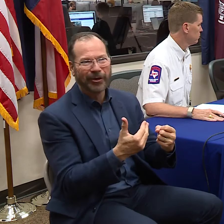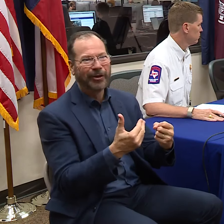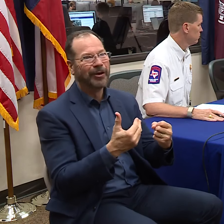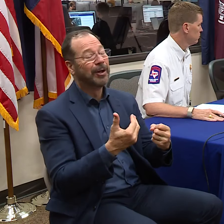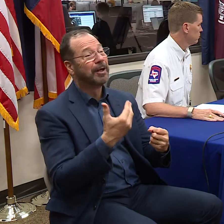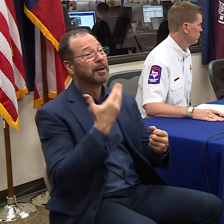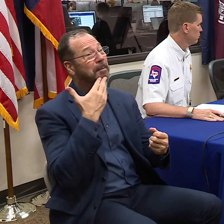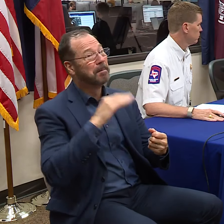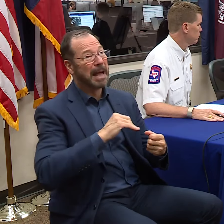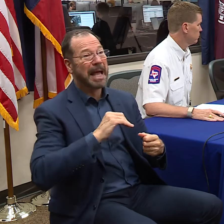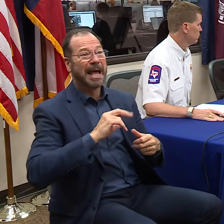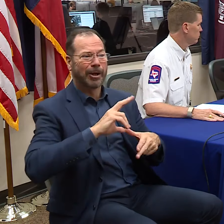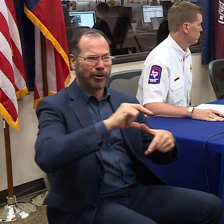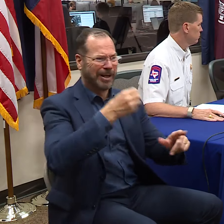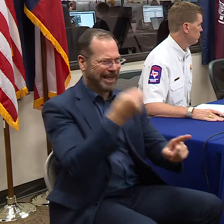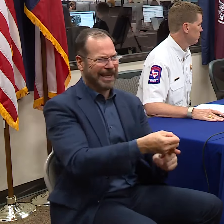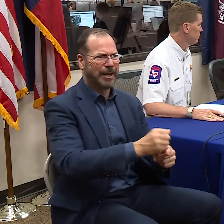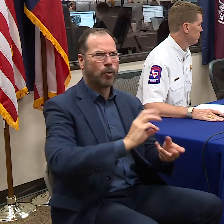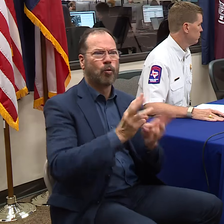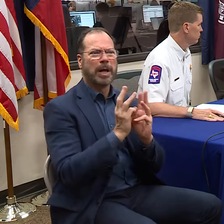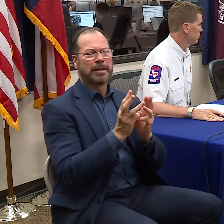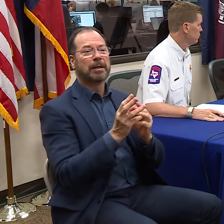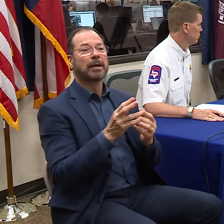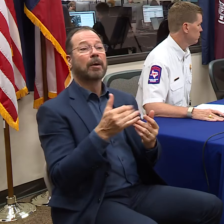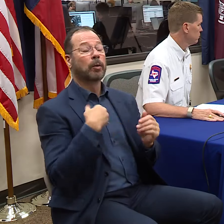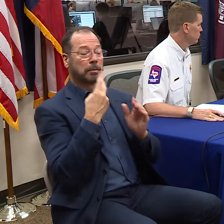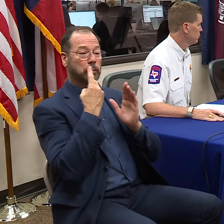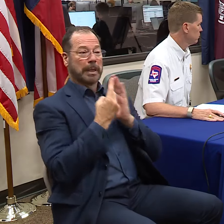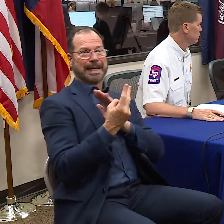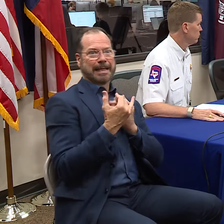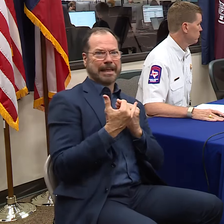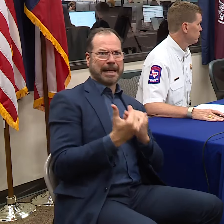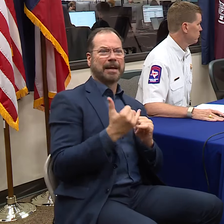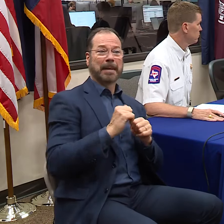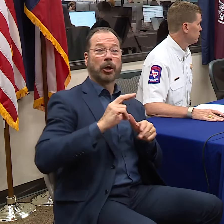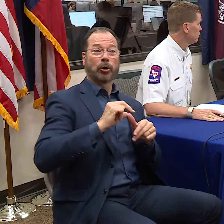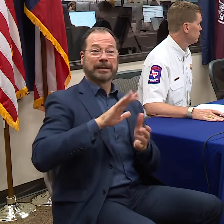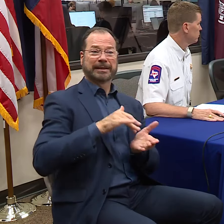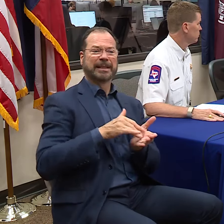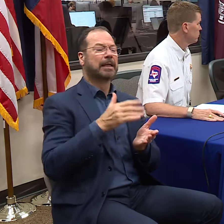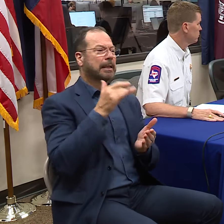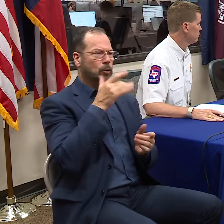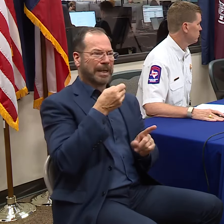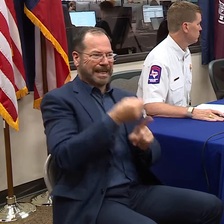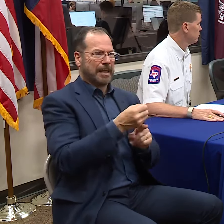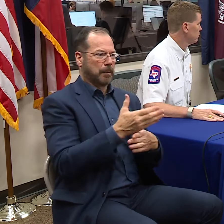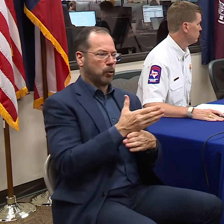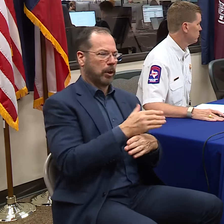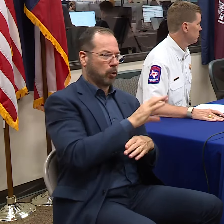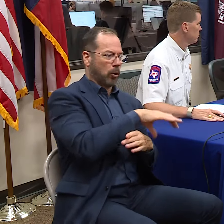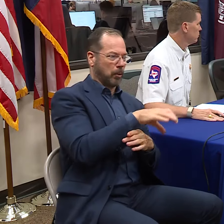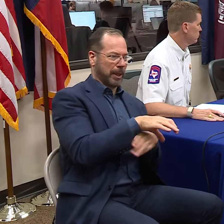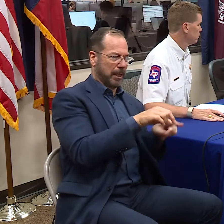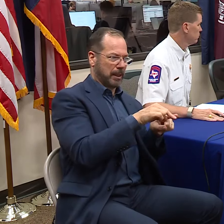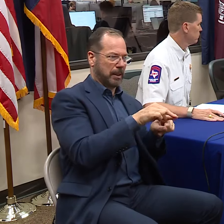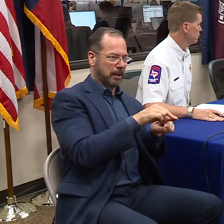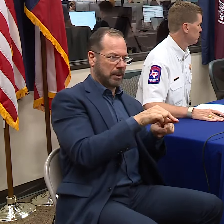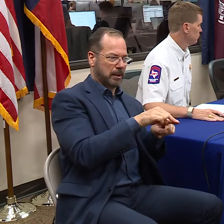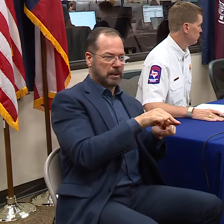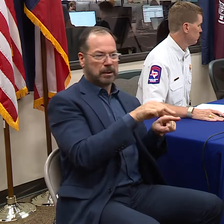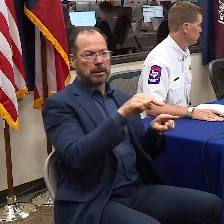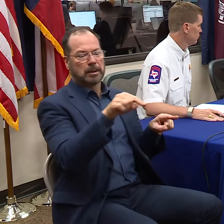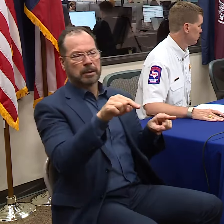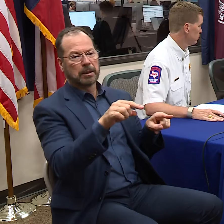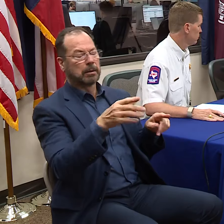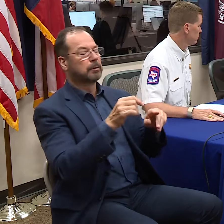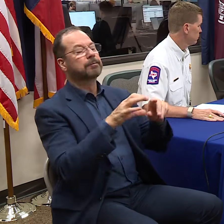This storm is predicted right now by the National Hurricane Center to land somewhere between Corpus, Christie, and